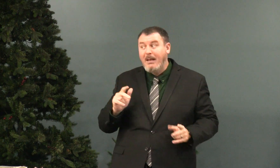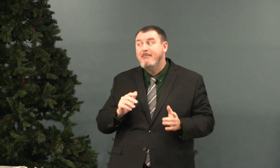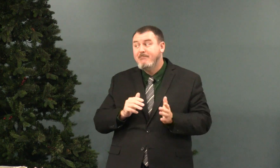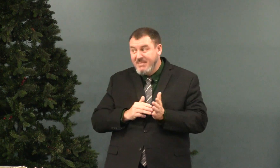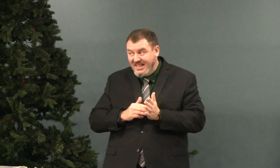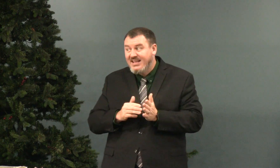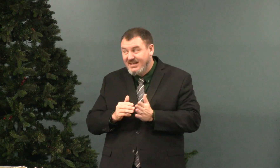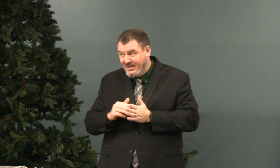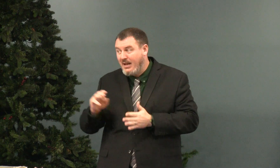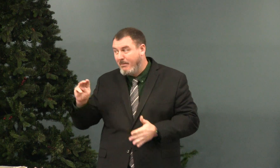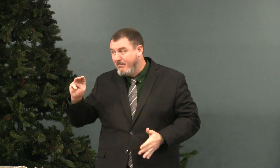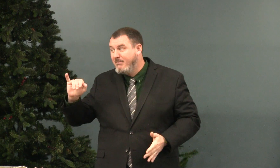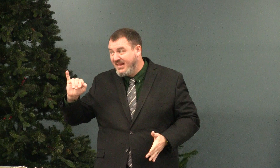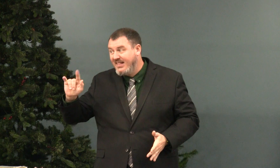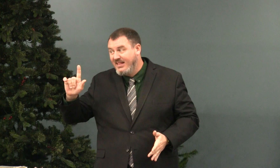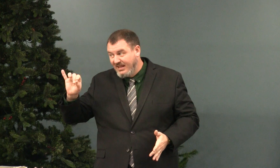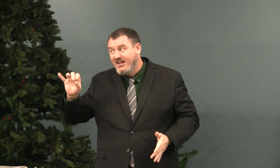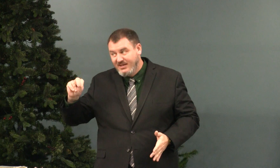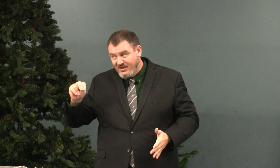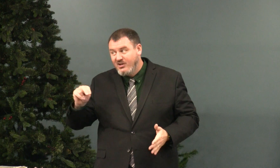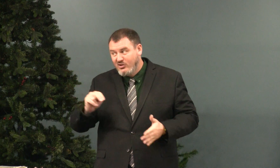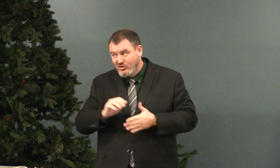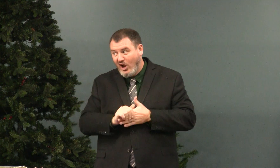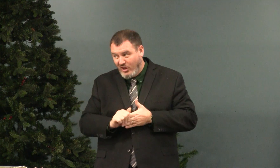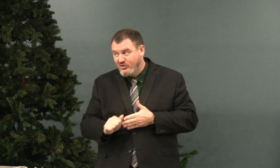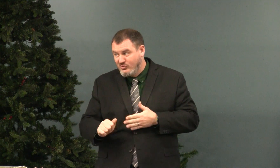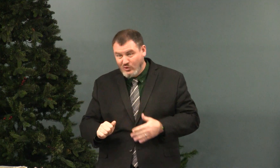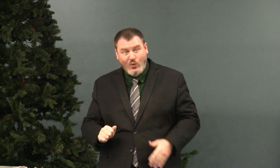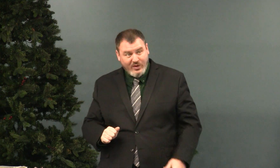$23 million, million with an M, million dollars